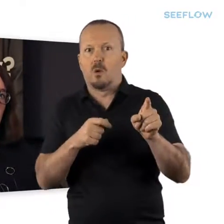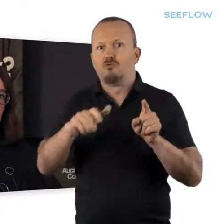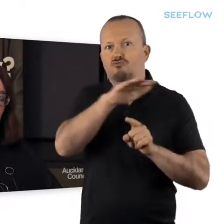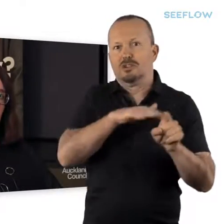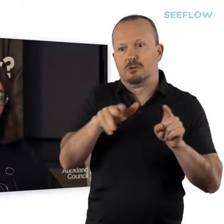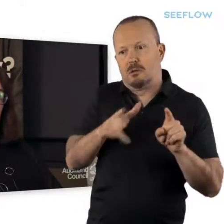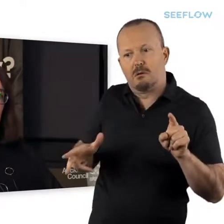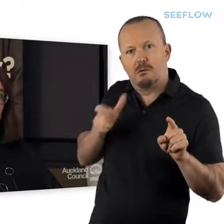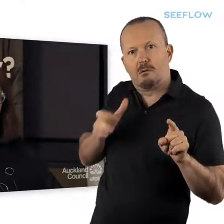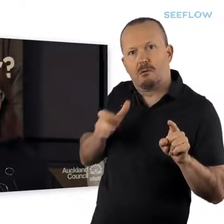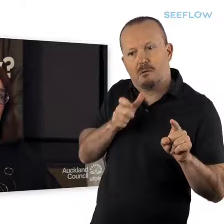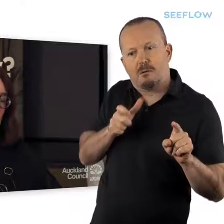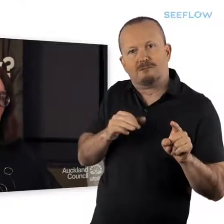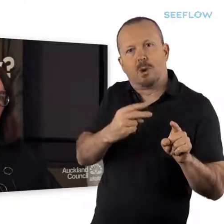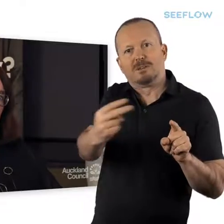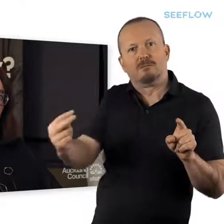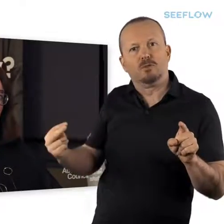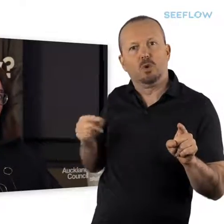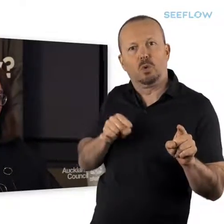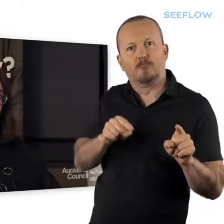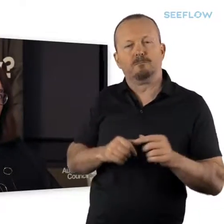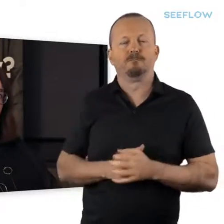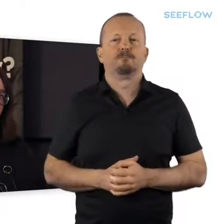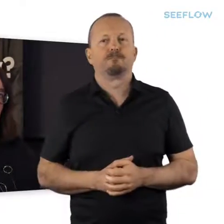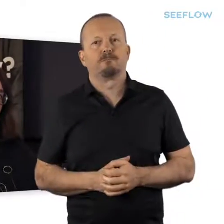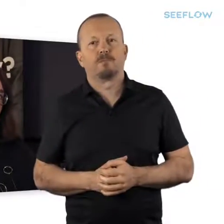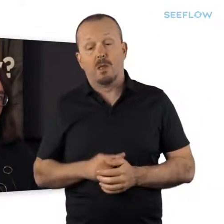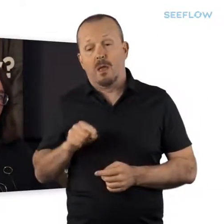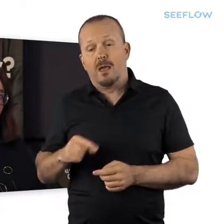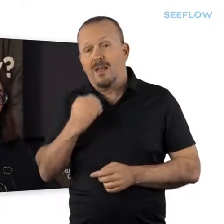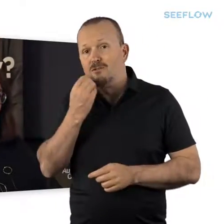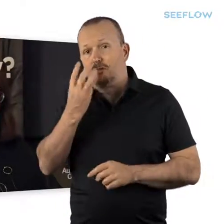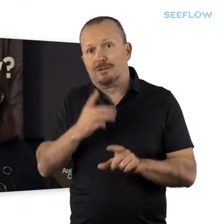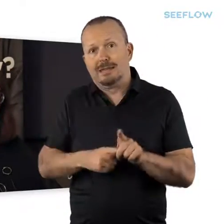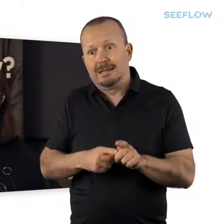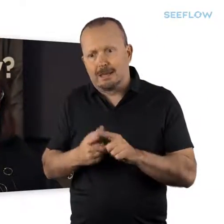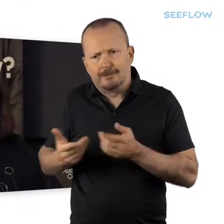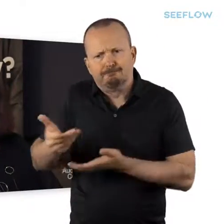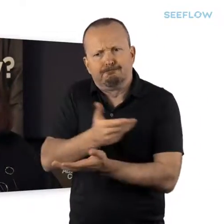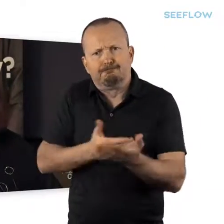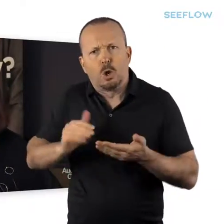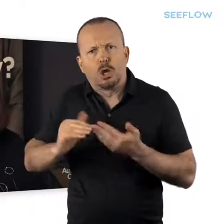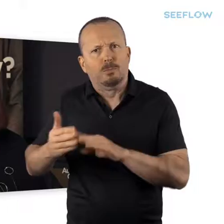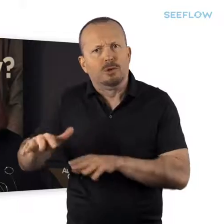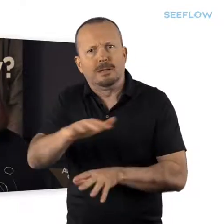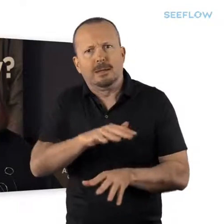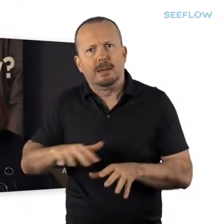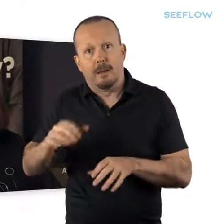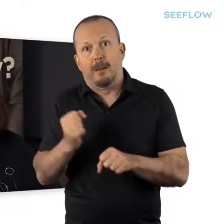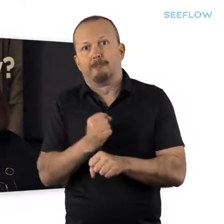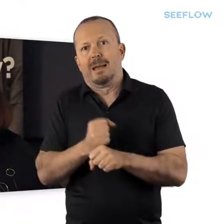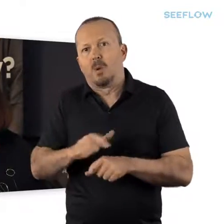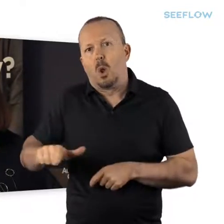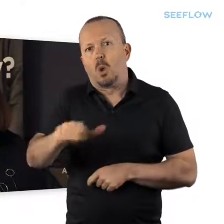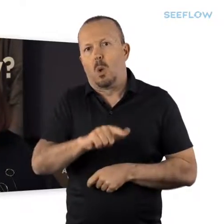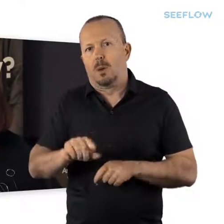boards is every three years to engage with their communities and develop a local board plan. And this local board plan